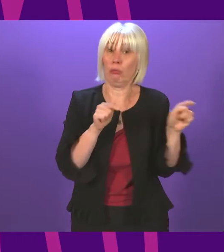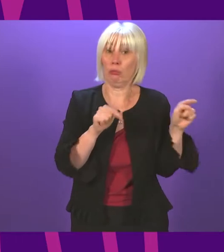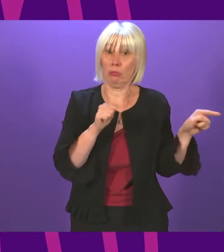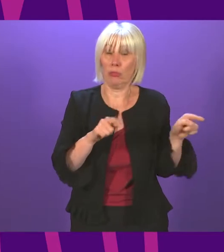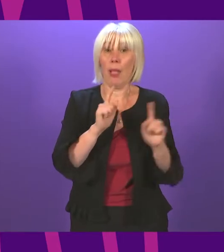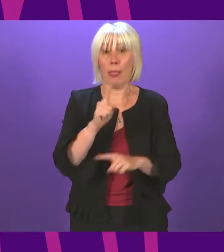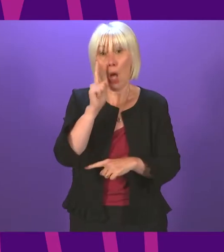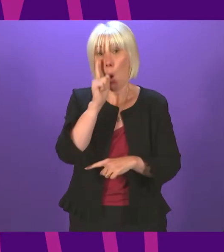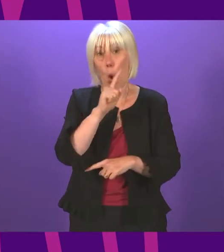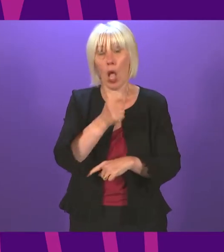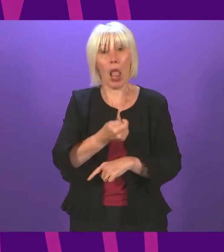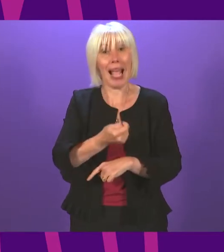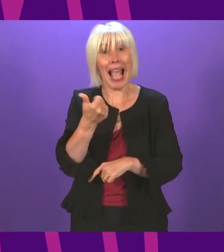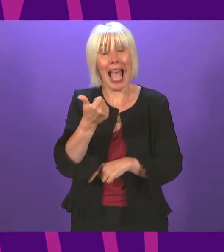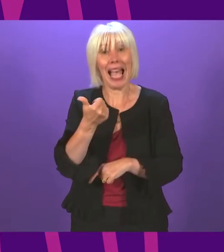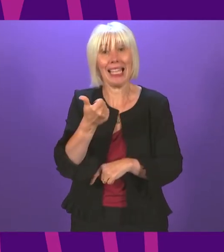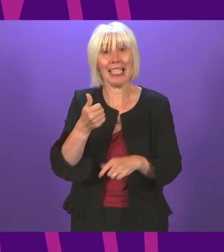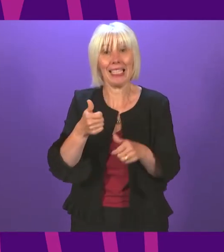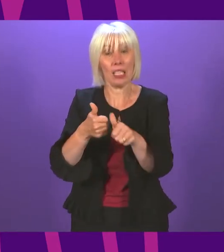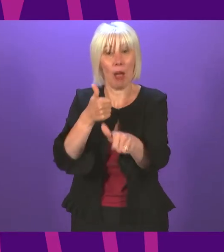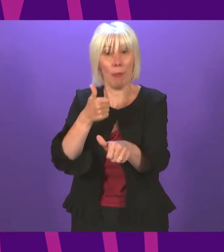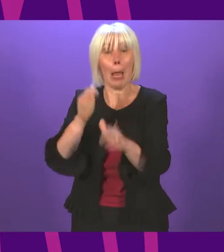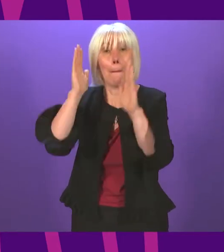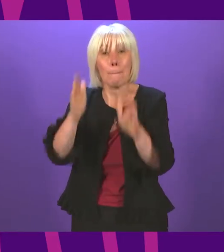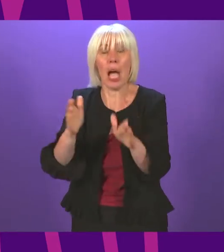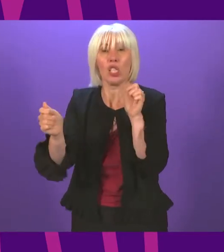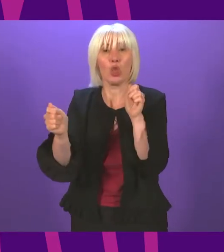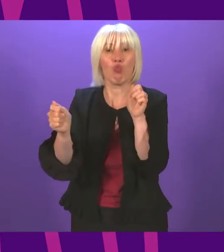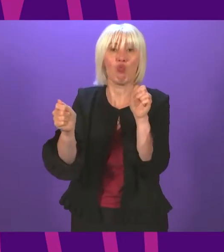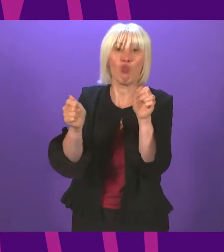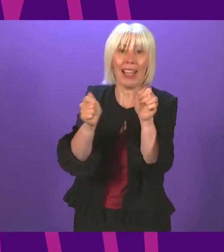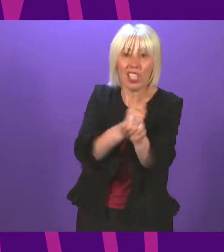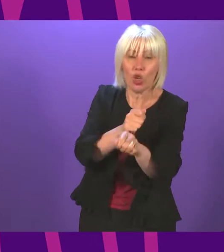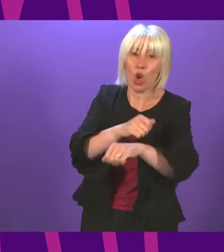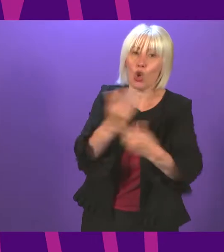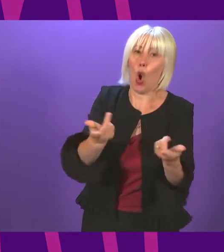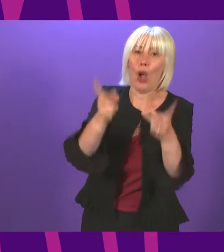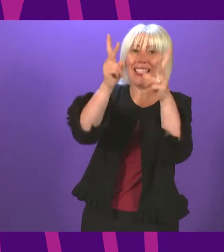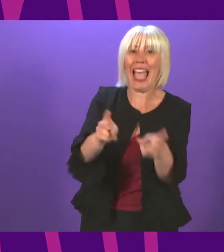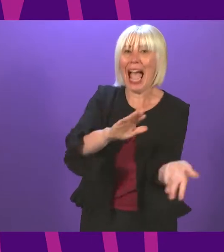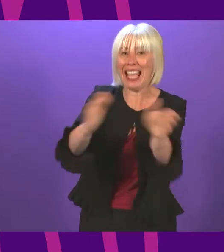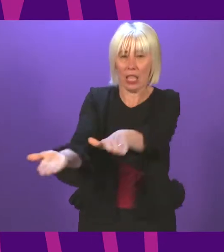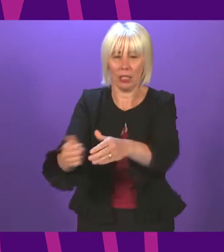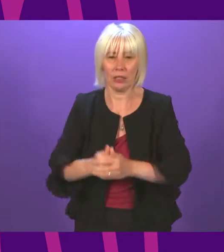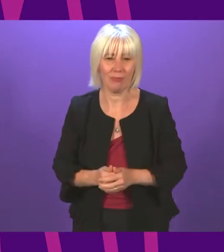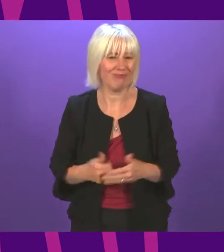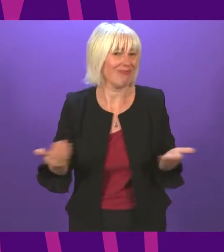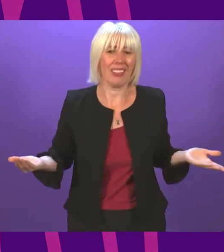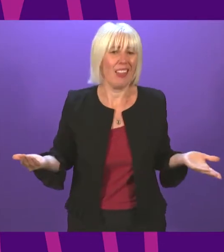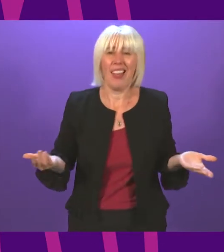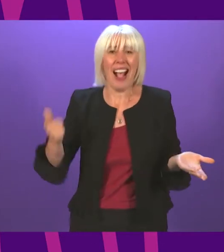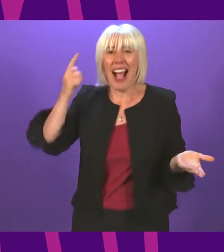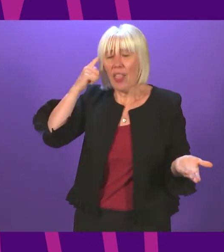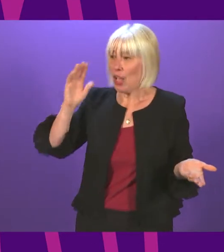oil and gas sector must transition or die cabinet secretary I think everybody in the parliament